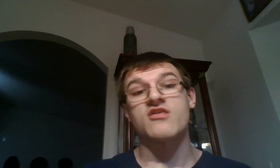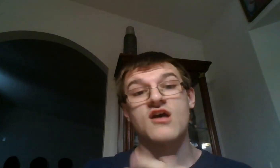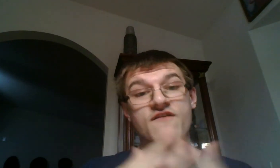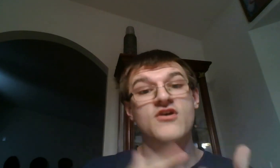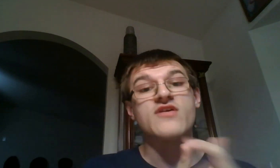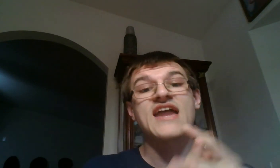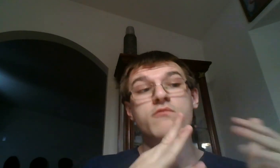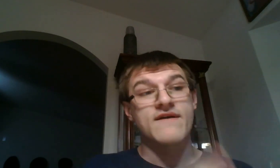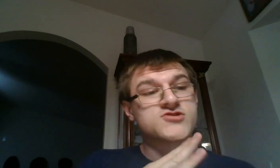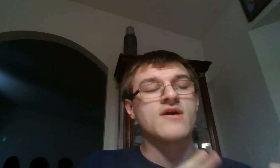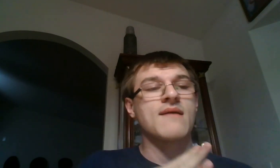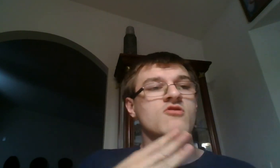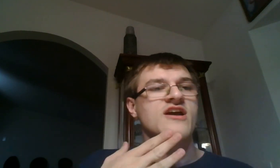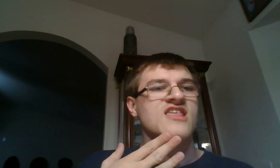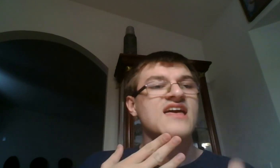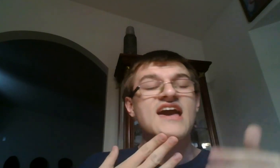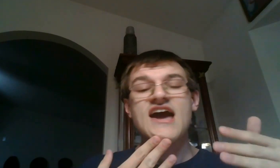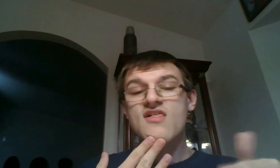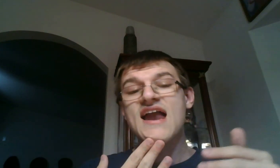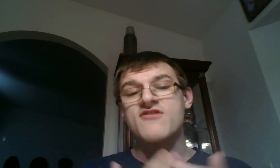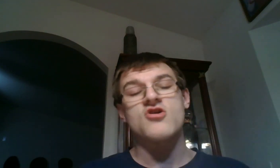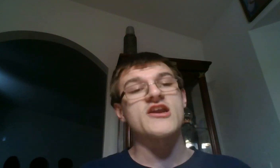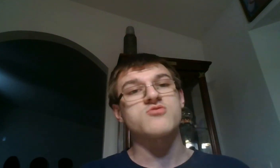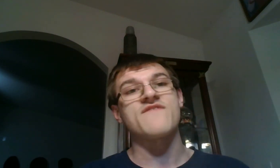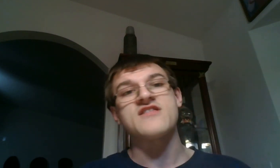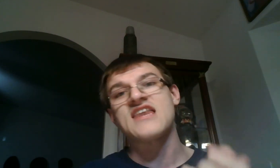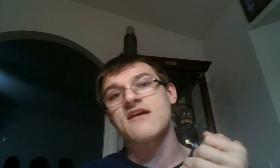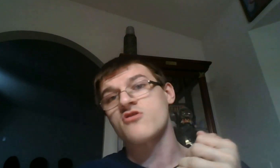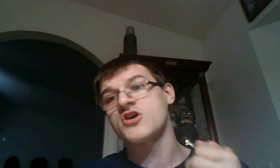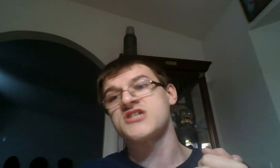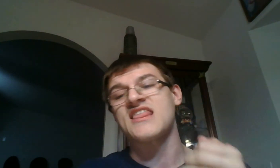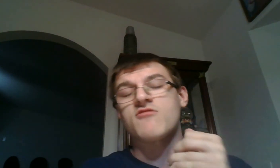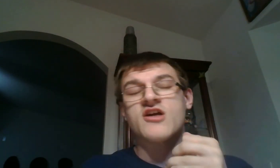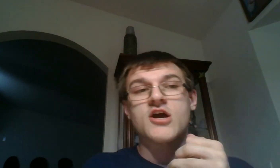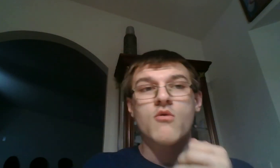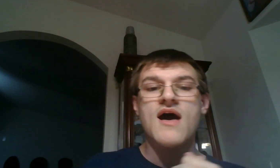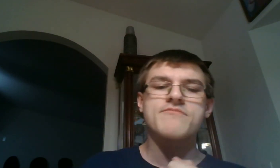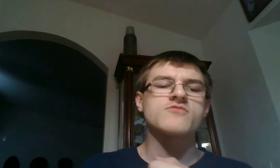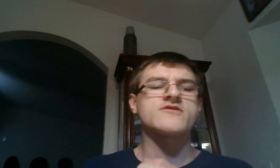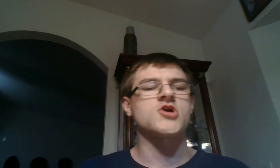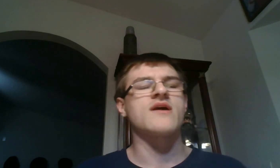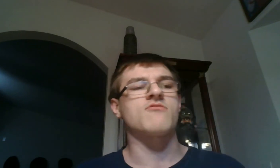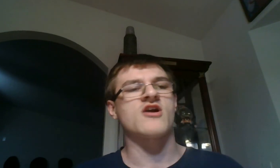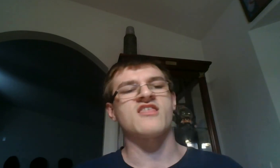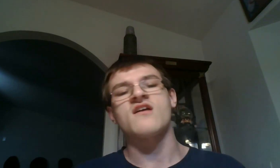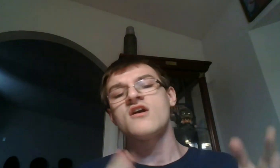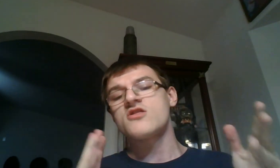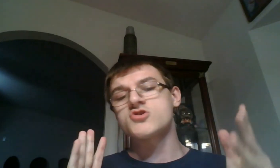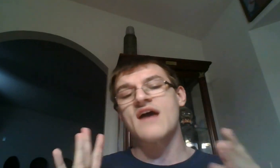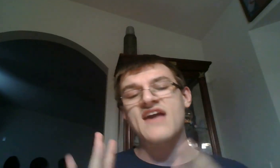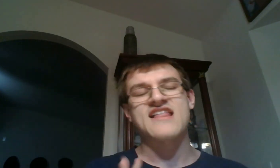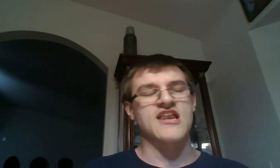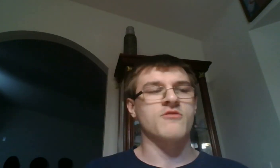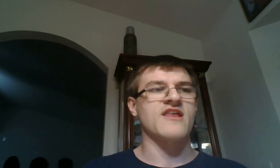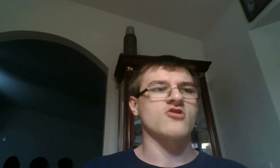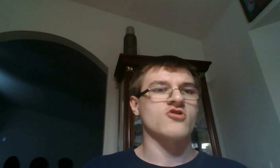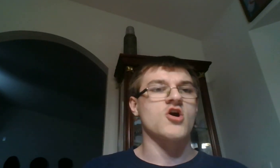affiliated with Joe Gibbs Racing. And a lot of us saw in 2015, there was a good chance he was going to go up with Joe Gibbs Racing to drive the ATMs 50 Series car.